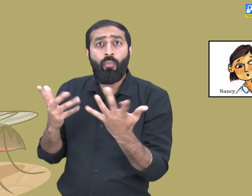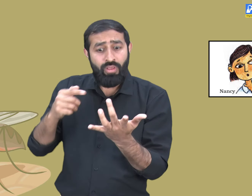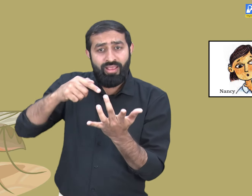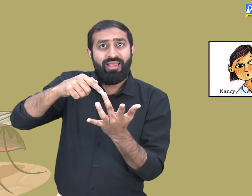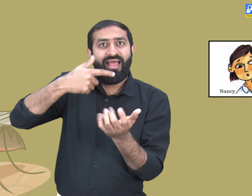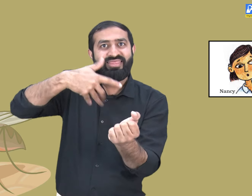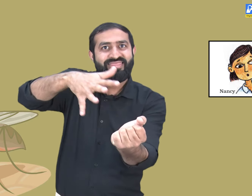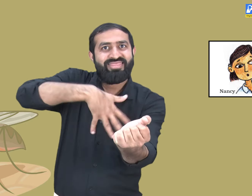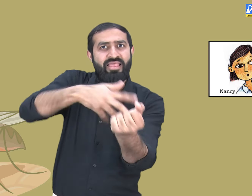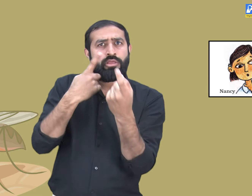a blood test.